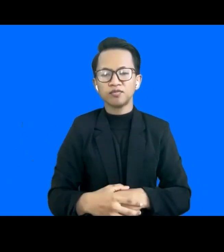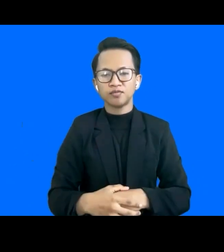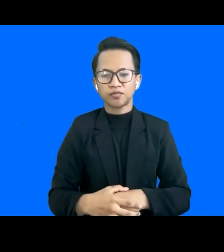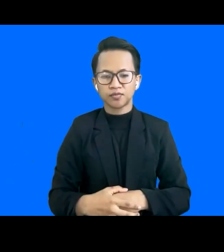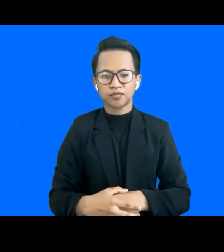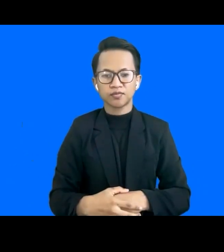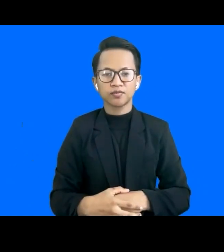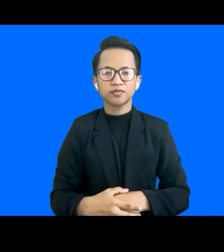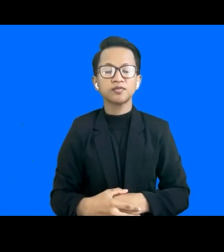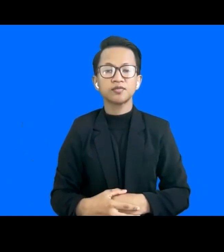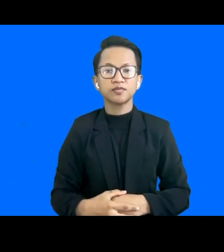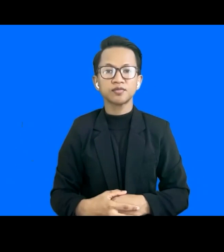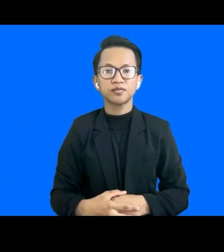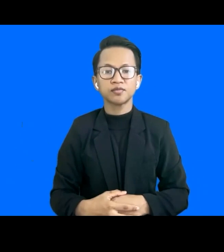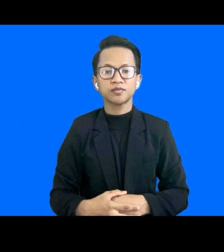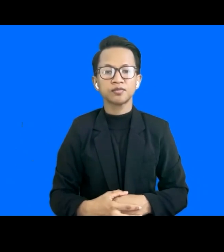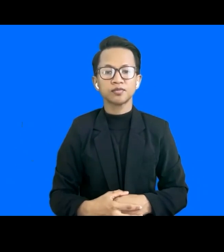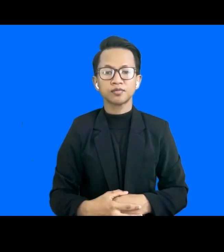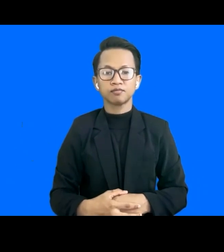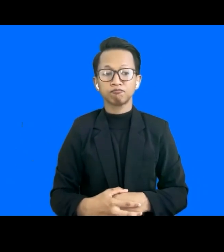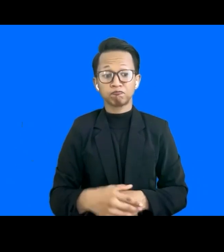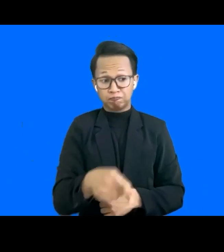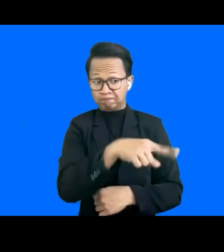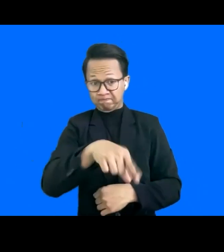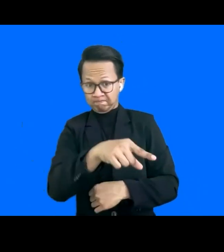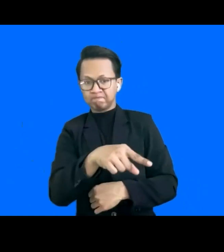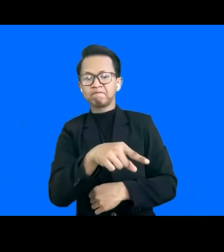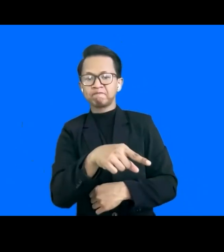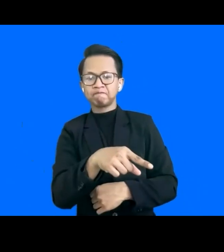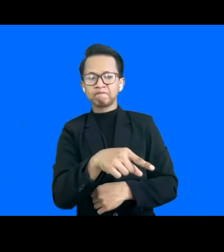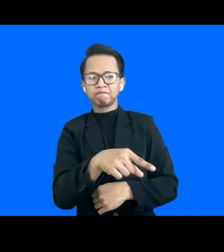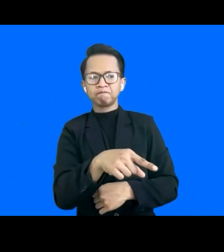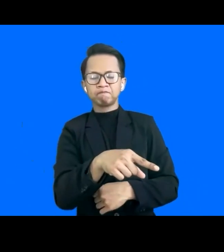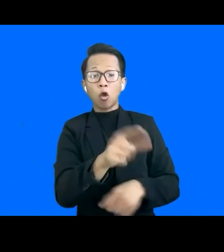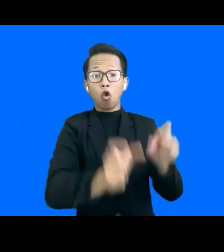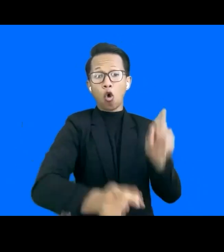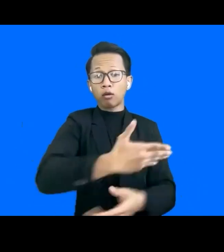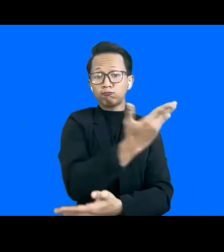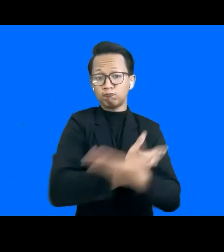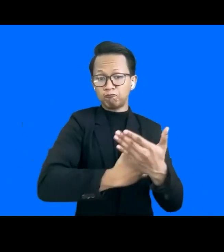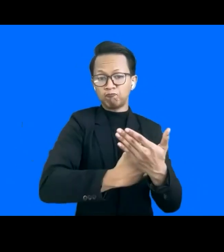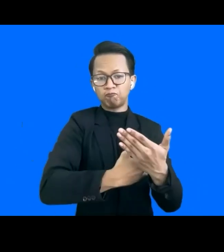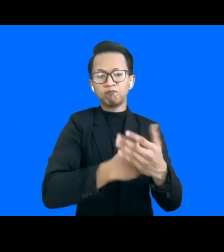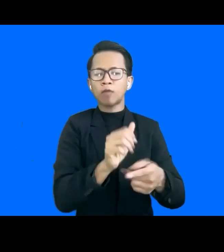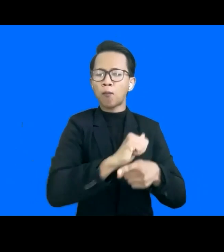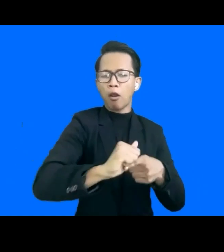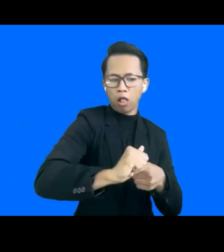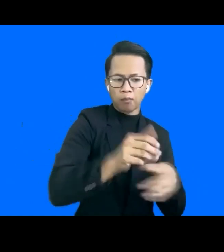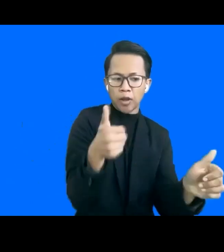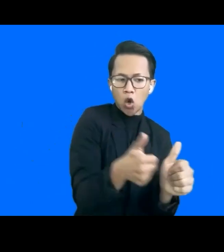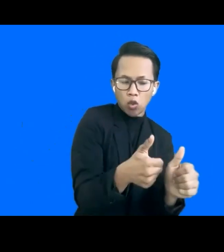And if they want to upskill or rescue themselves, they can learn.